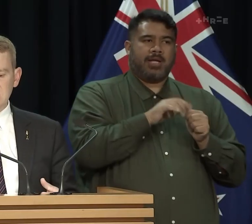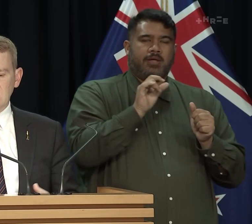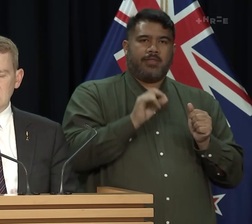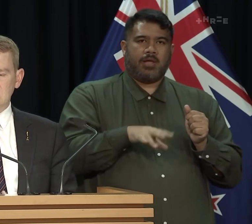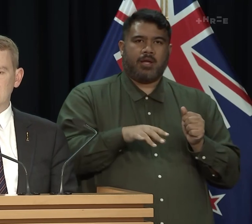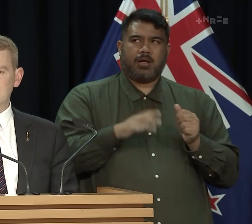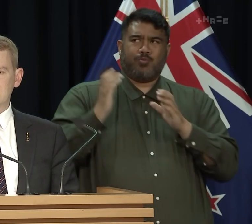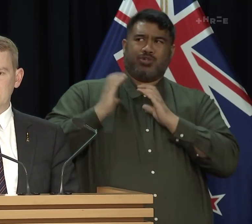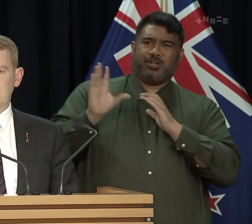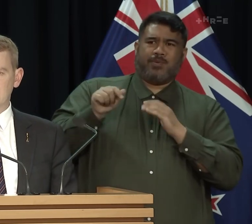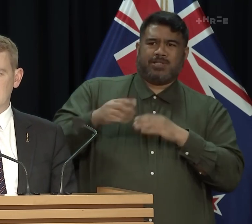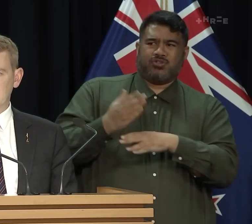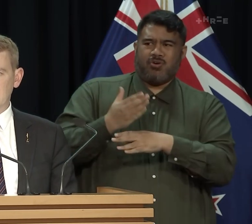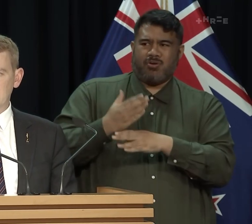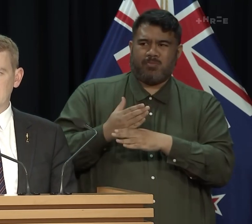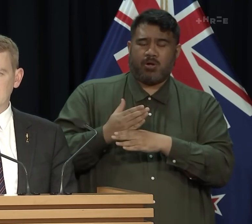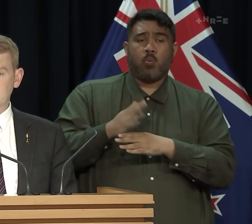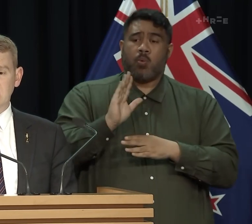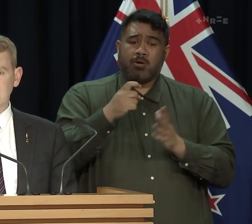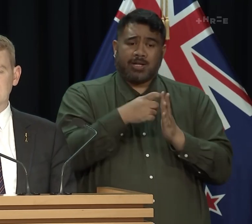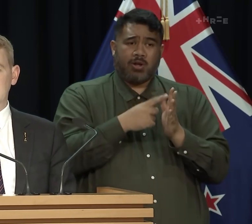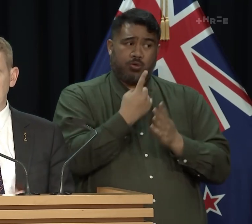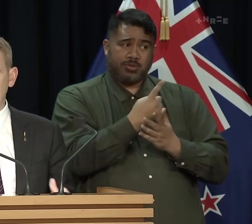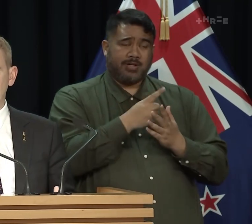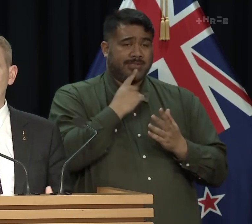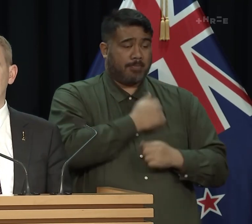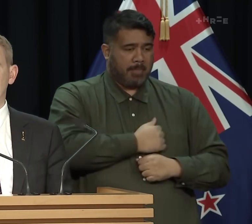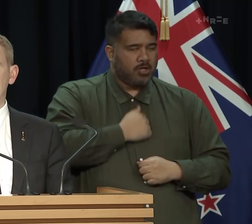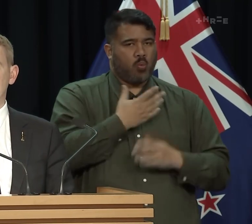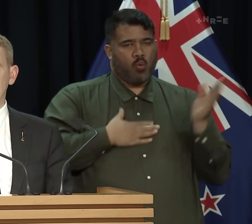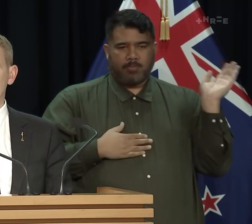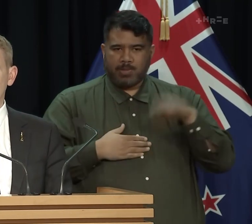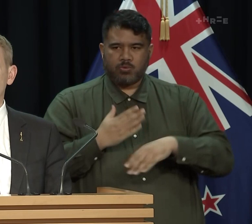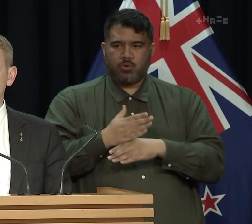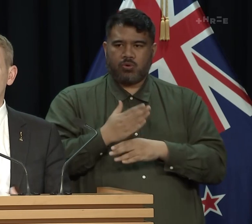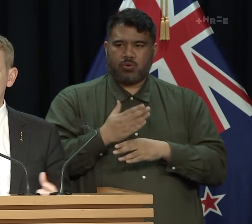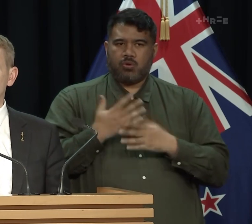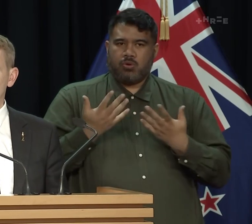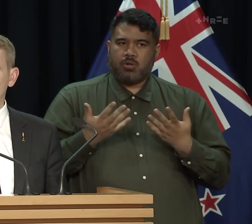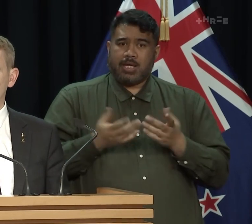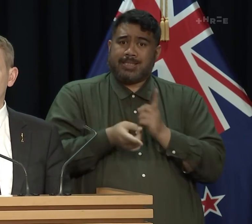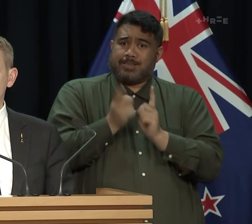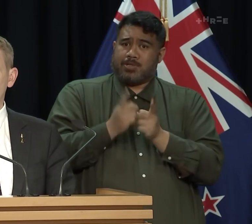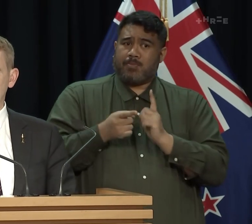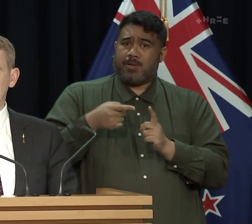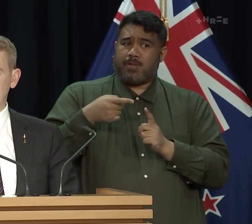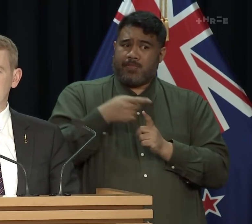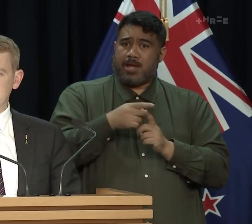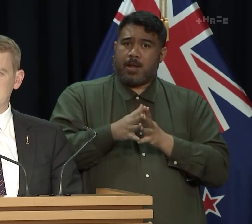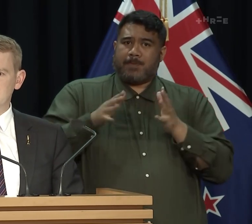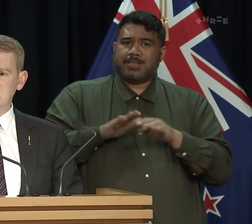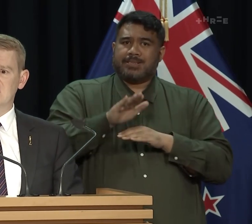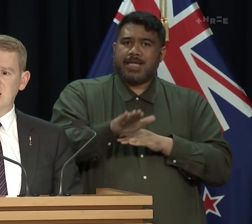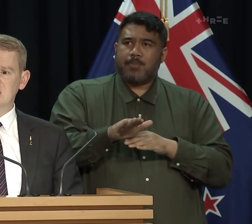As I've indicated, Kitty was very passionate about coming back to work. And actually, people who are working through these issues, in some cases, that's actually a significant step in their